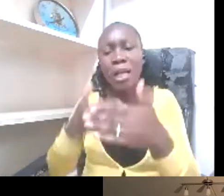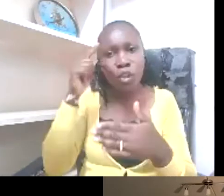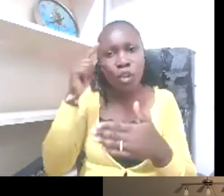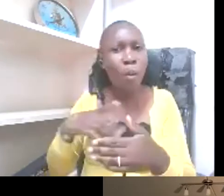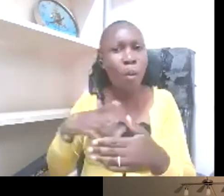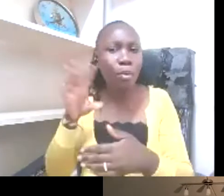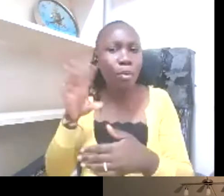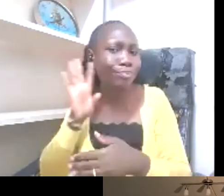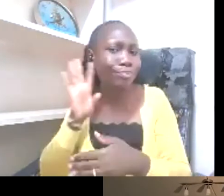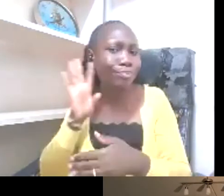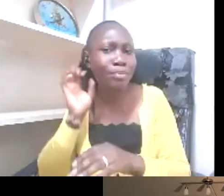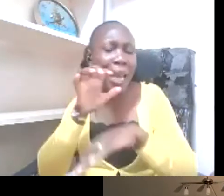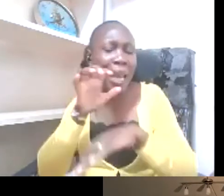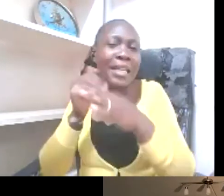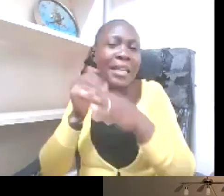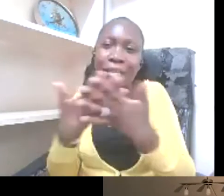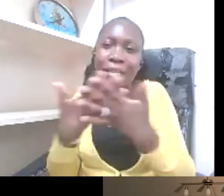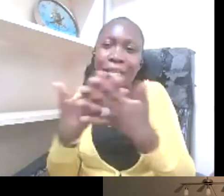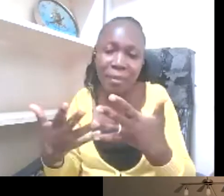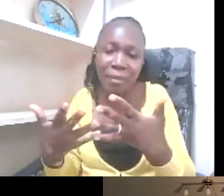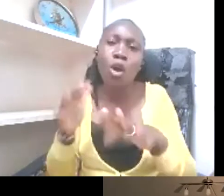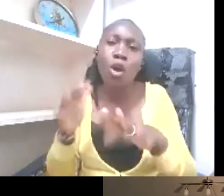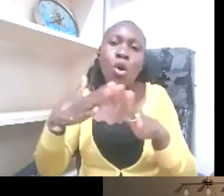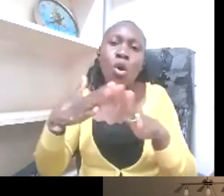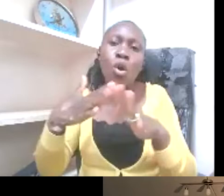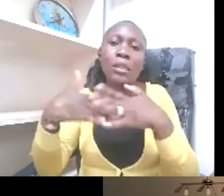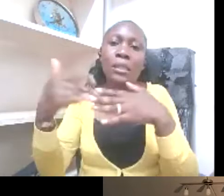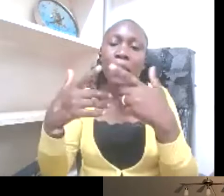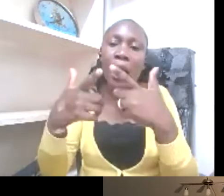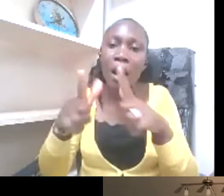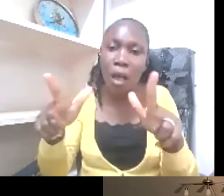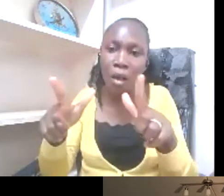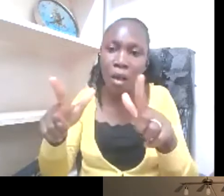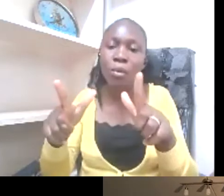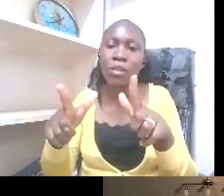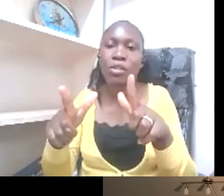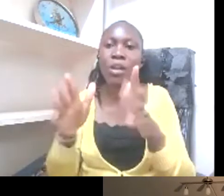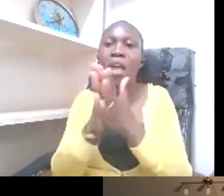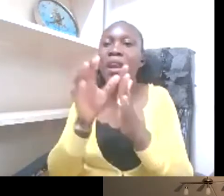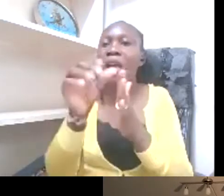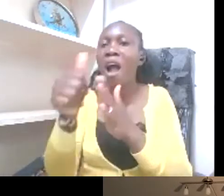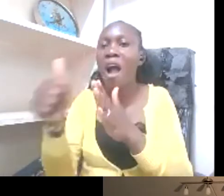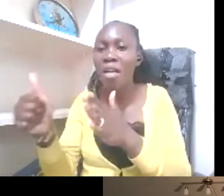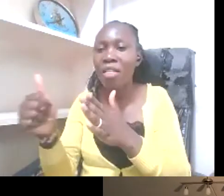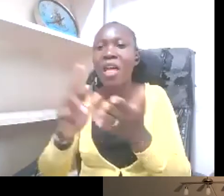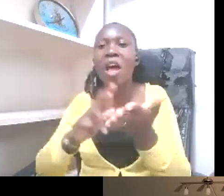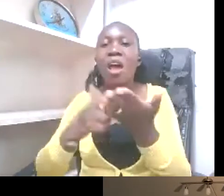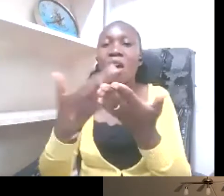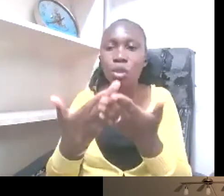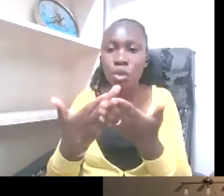that's regarding sign language and other resources that USIU is providing.